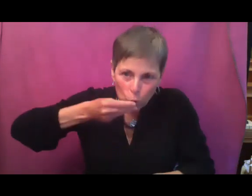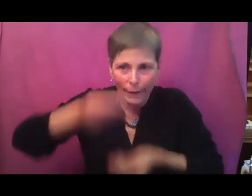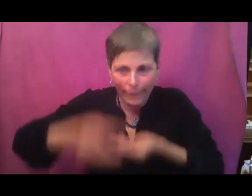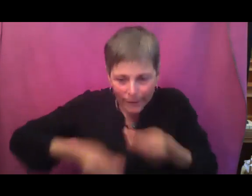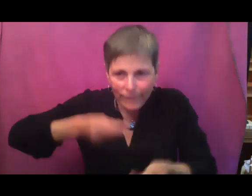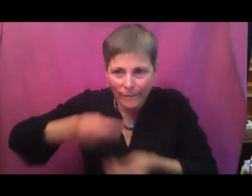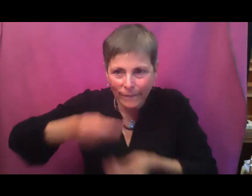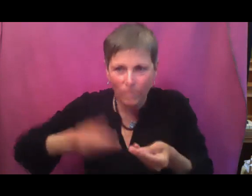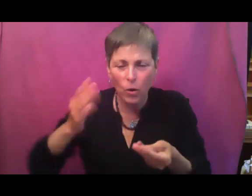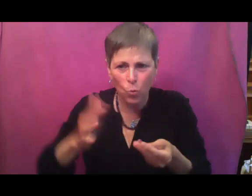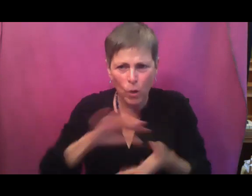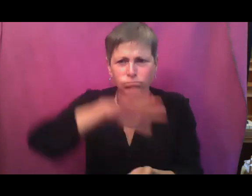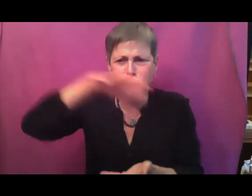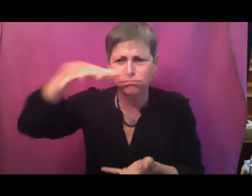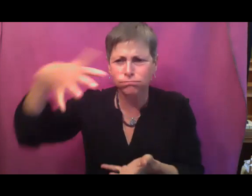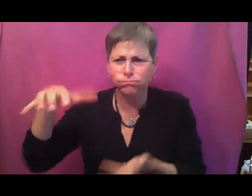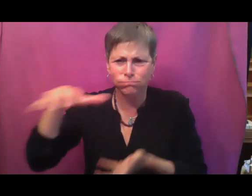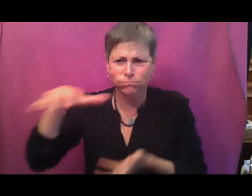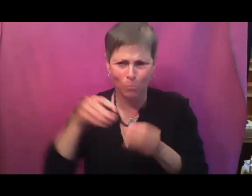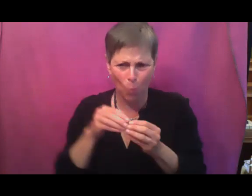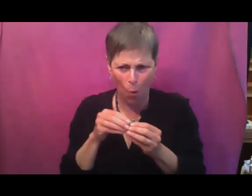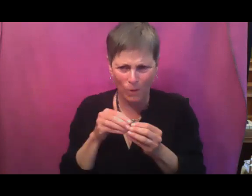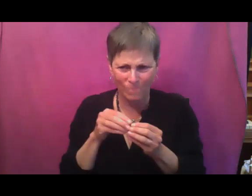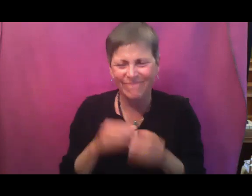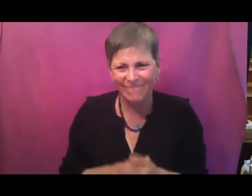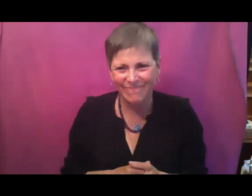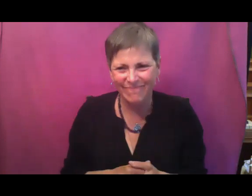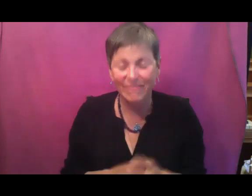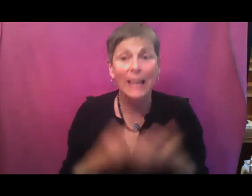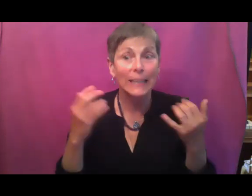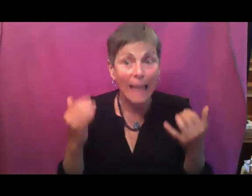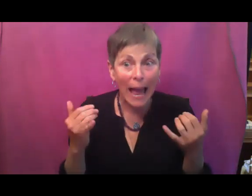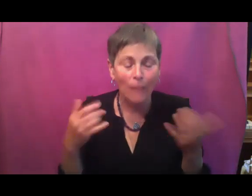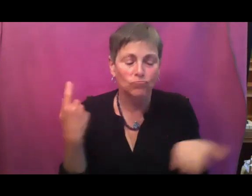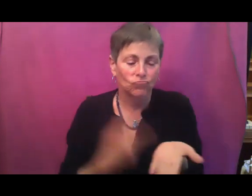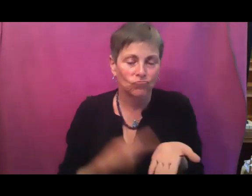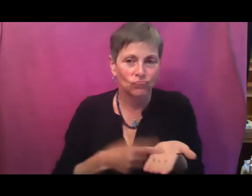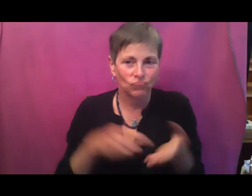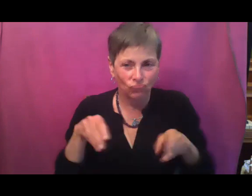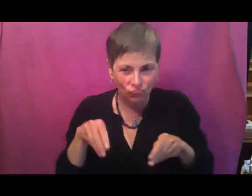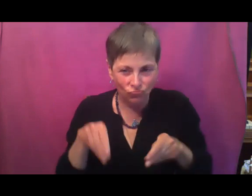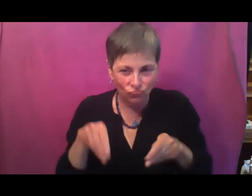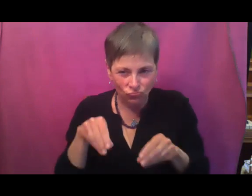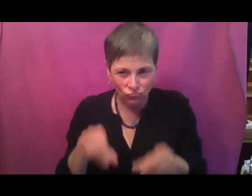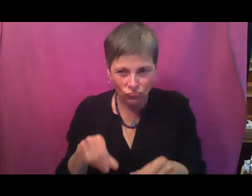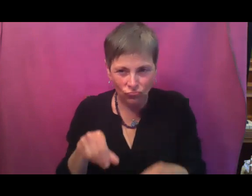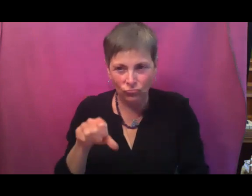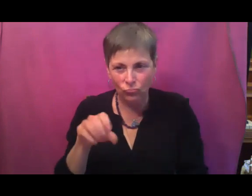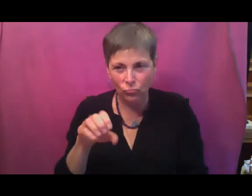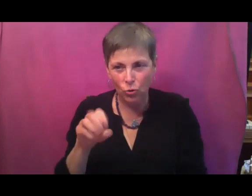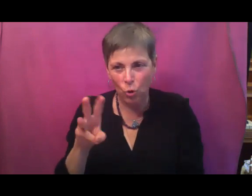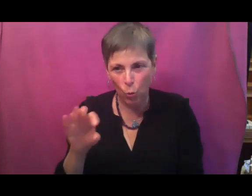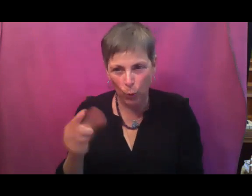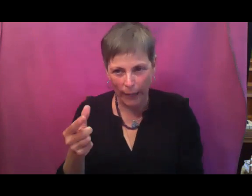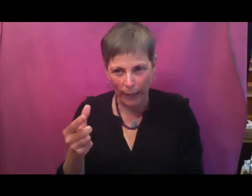or not. So now let's dive into the sowing of cucumbers. So as I mentioned earlier, direct